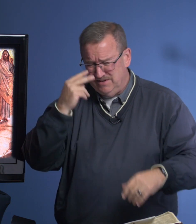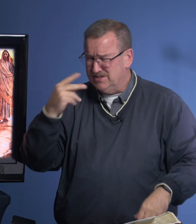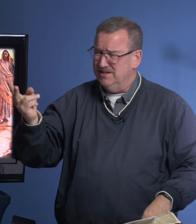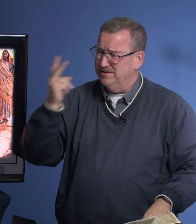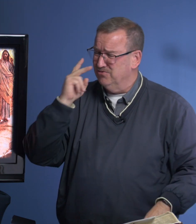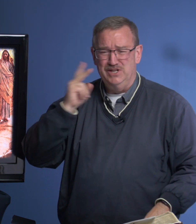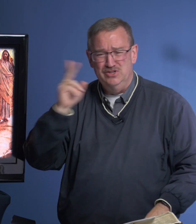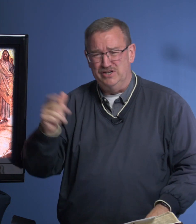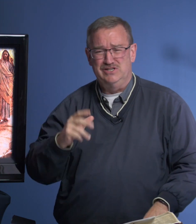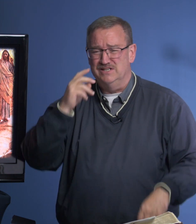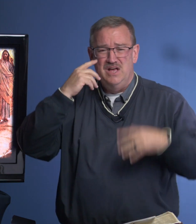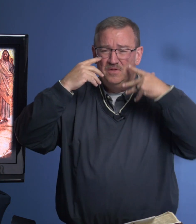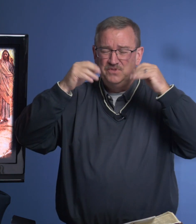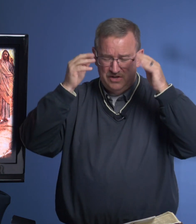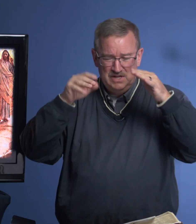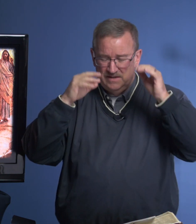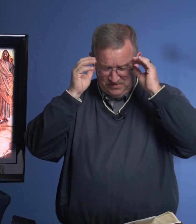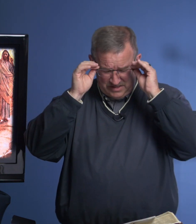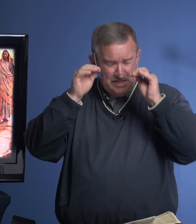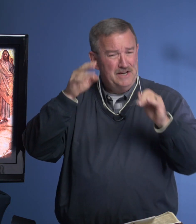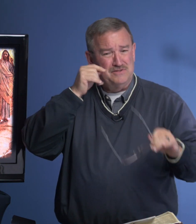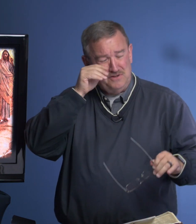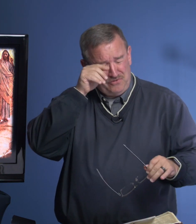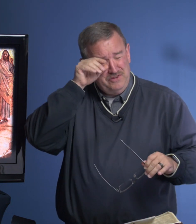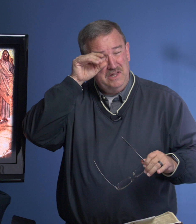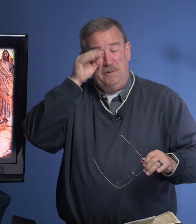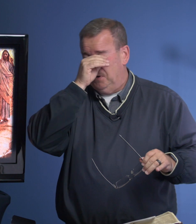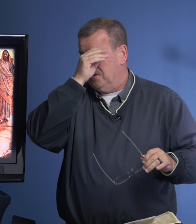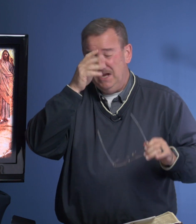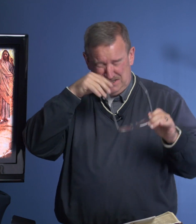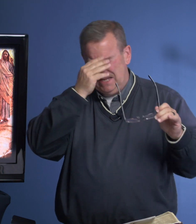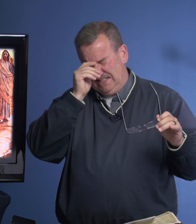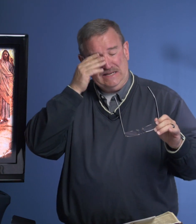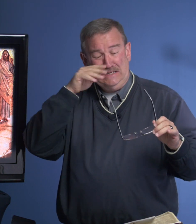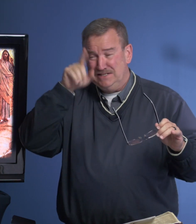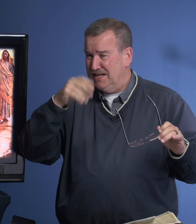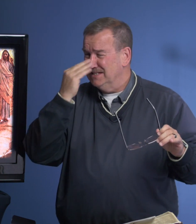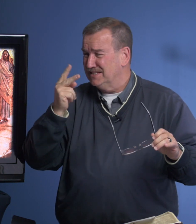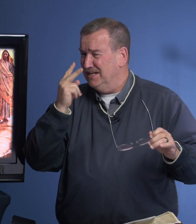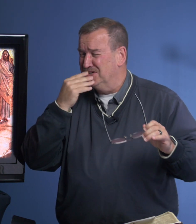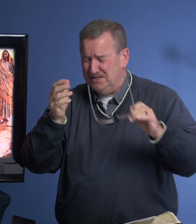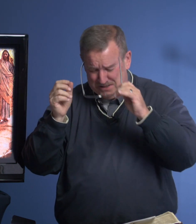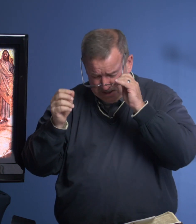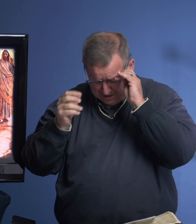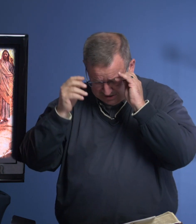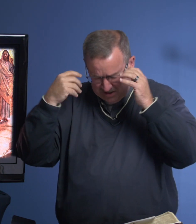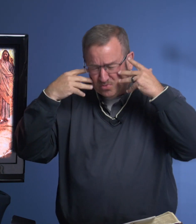really look. She just, you know, tears are just filling up in her eyes. And she can't see good. And she's just